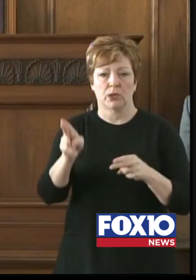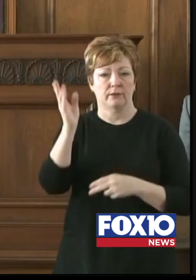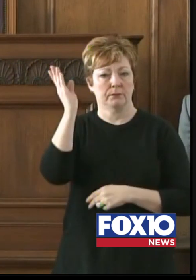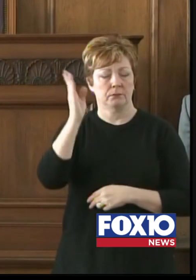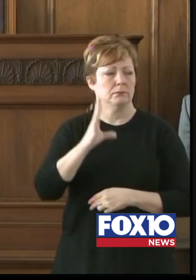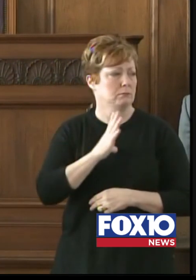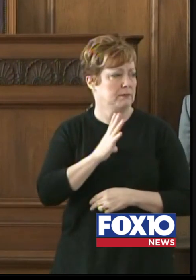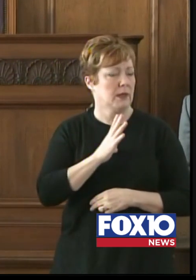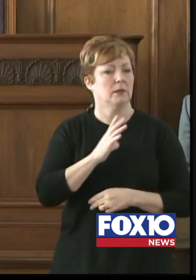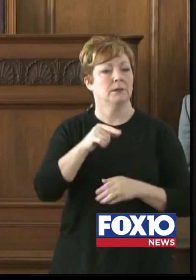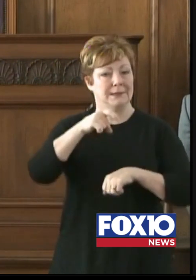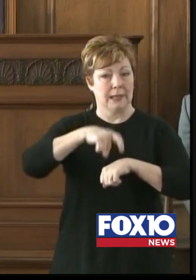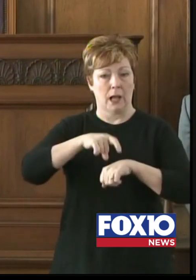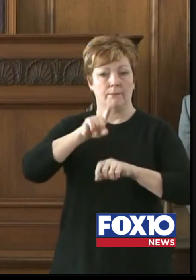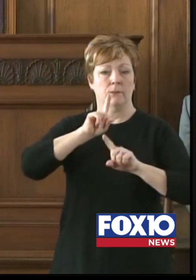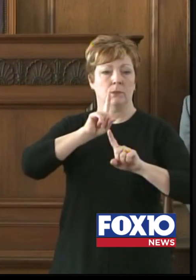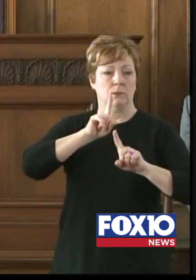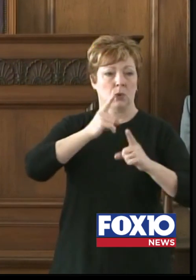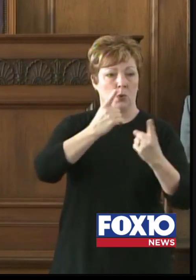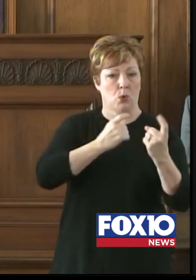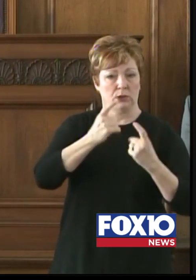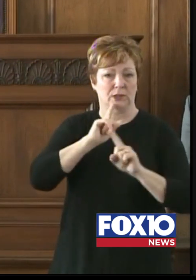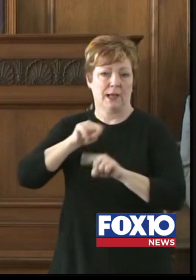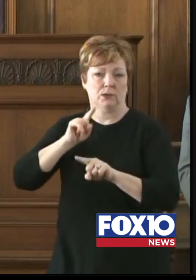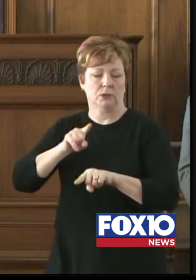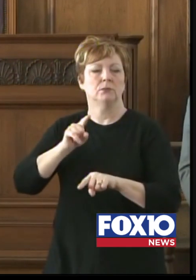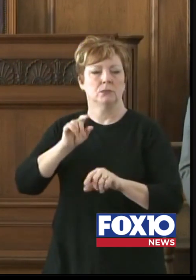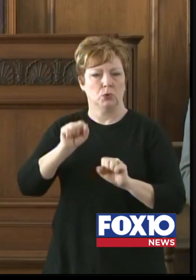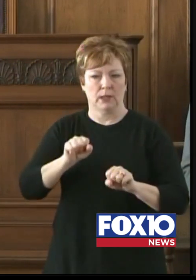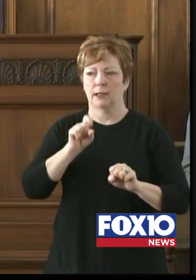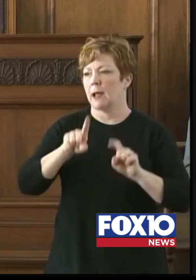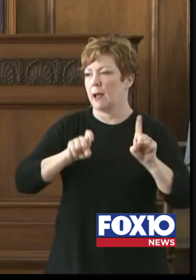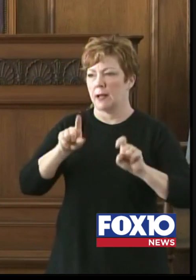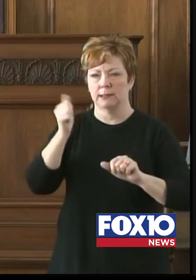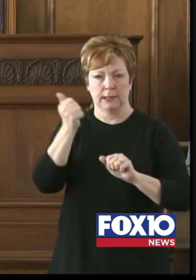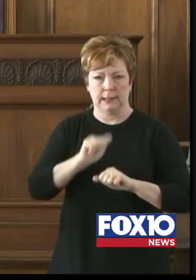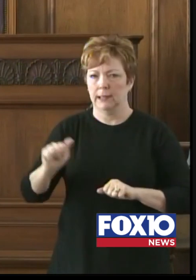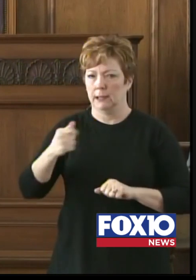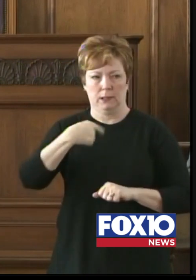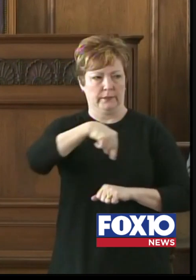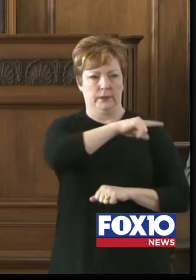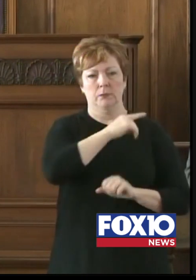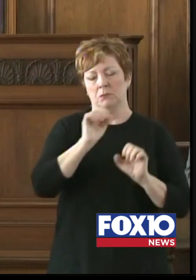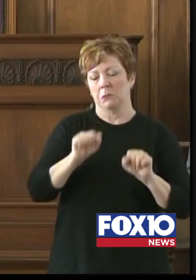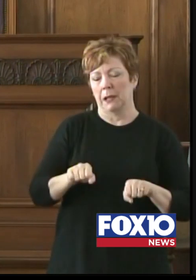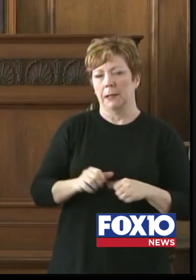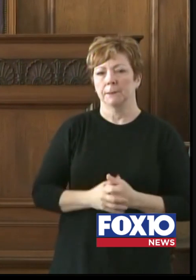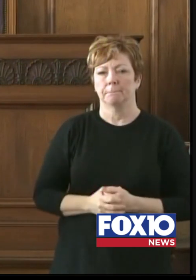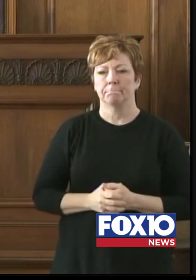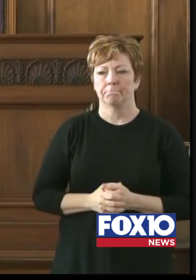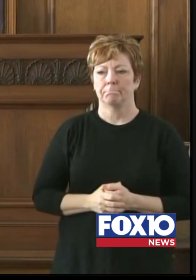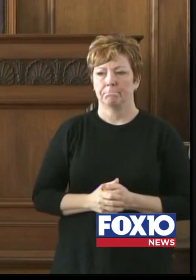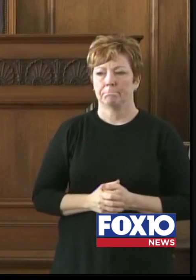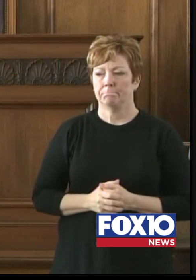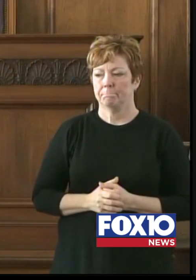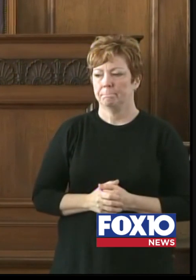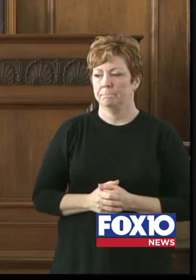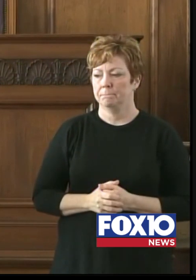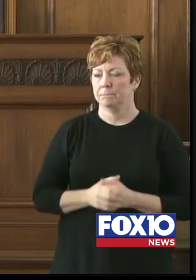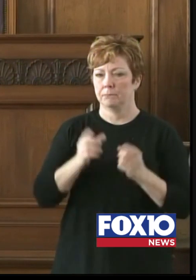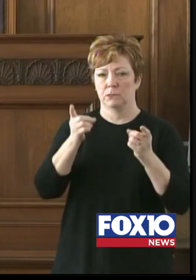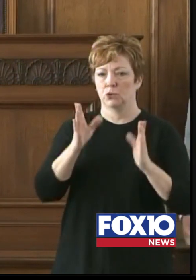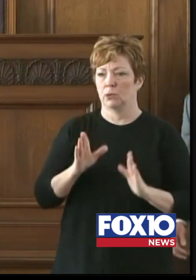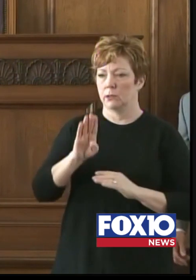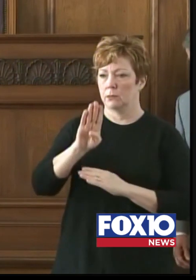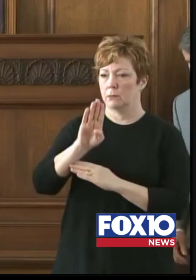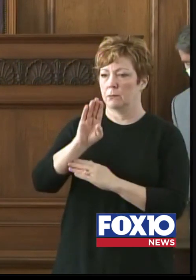when we get to the questions and answers, you can certainly ask all of the members, and they'll be prepared to take your questions. Director Butler?